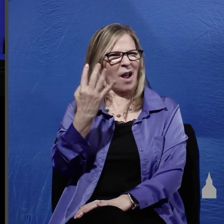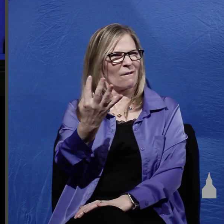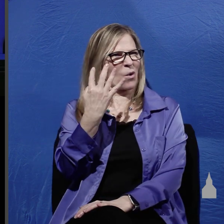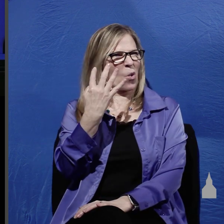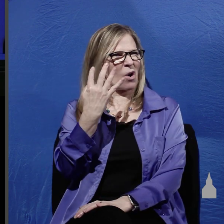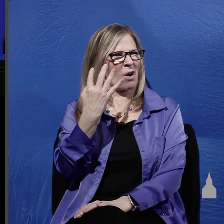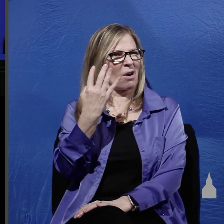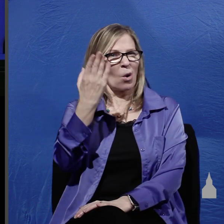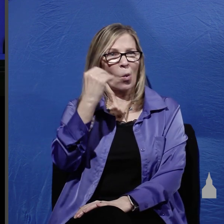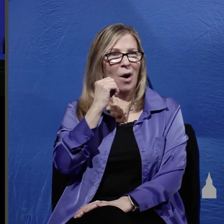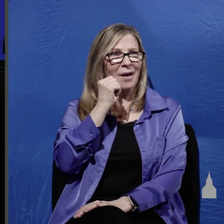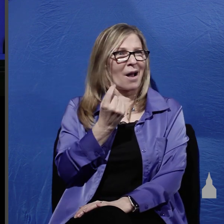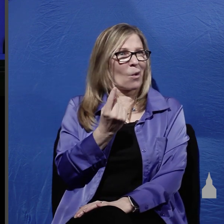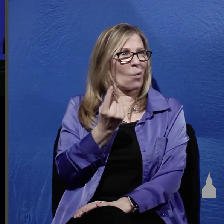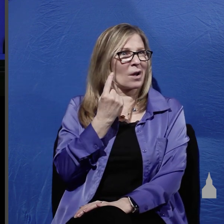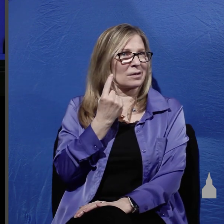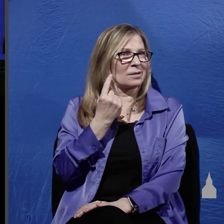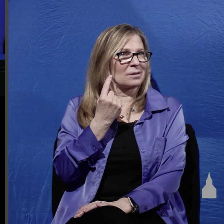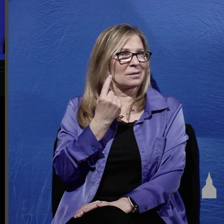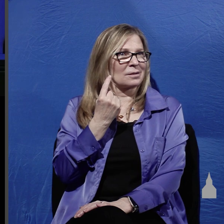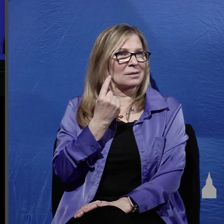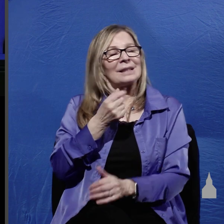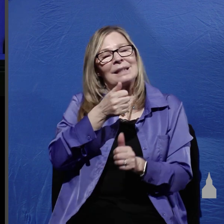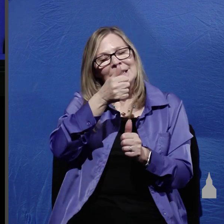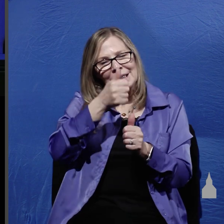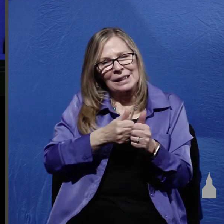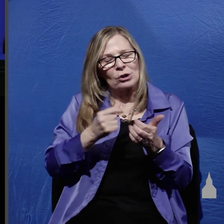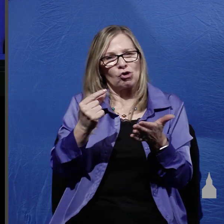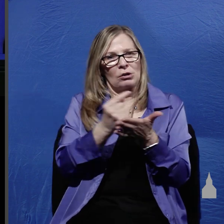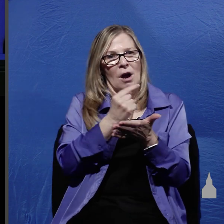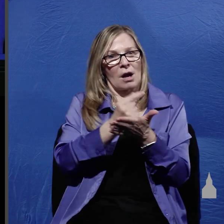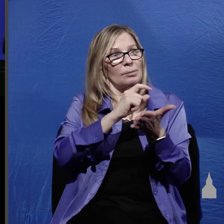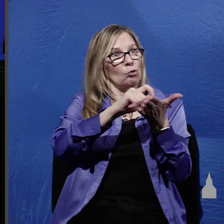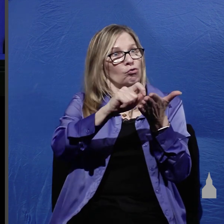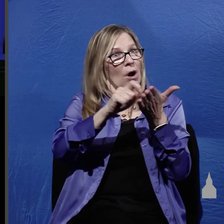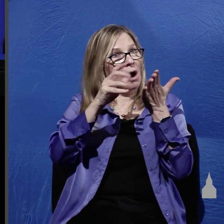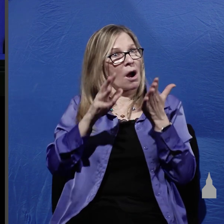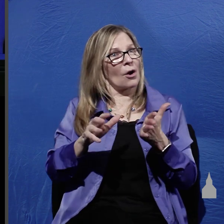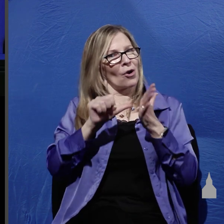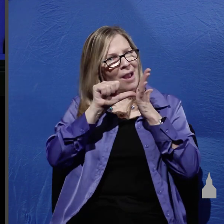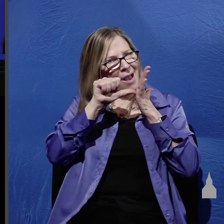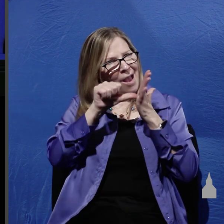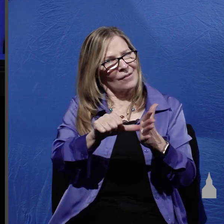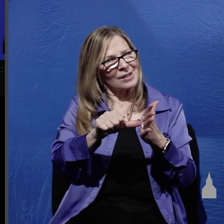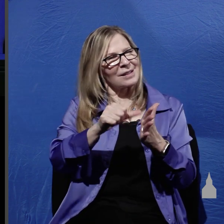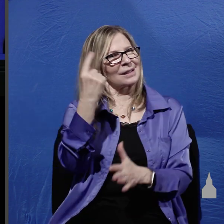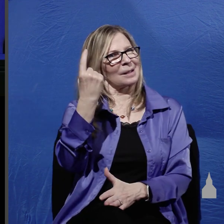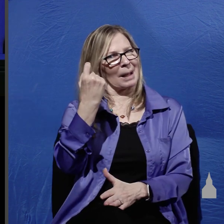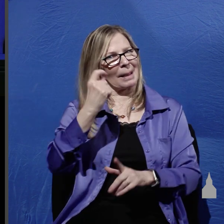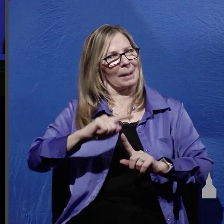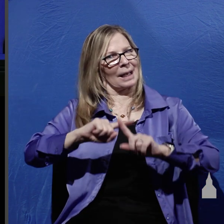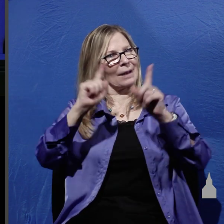just one? well each gospel writer emphasizes something unique about Jesus